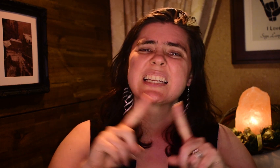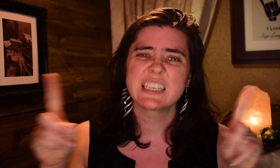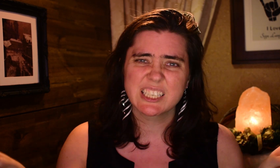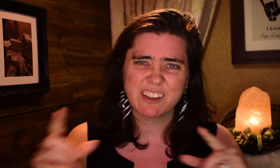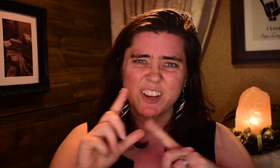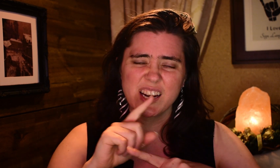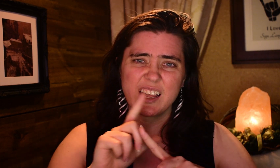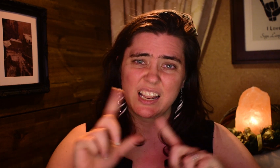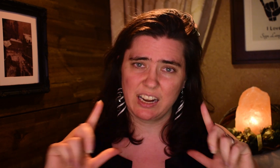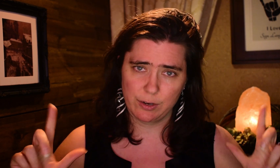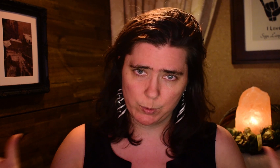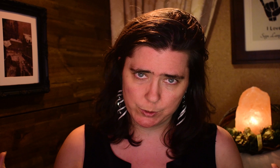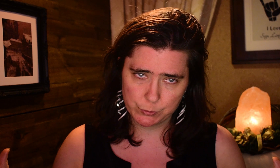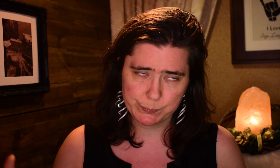It's a different language.